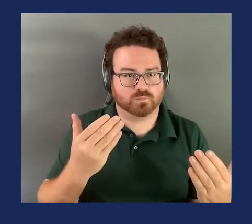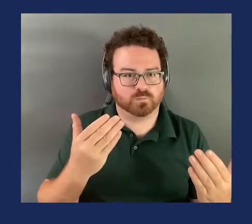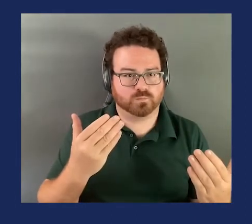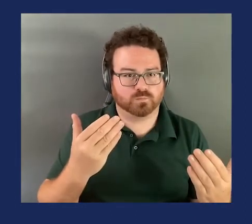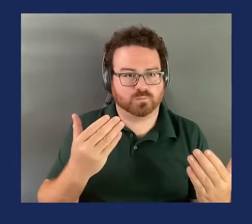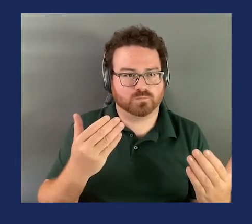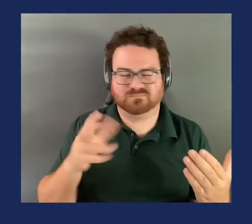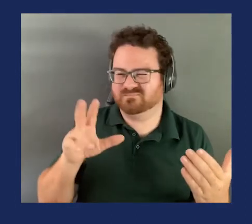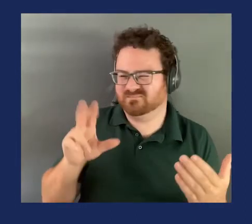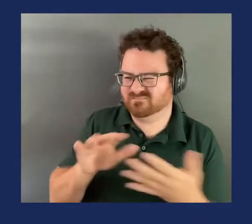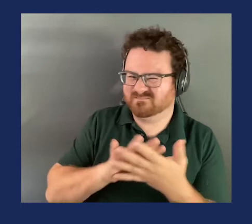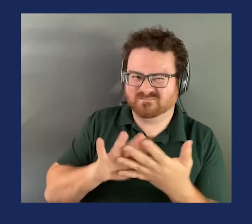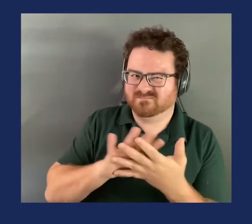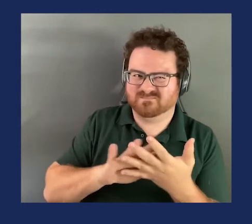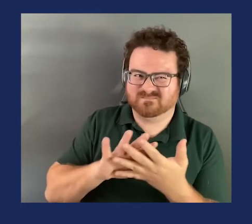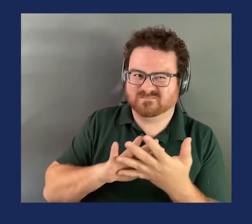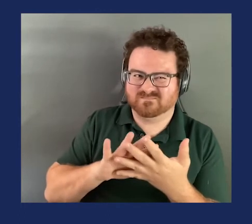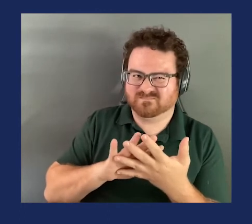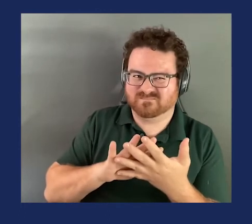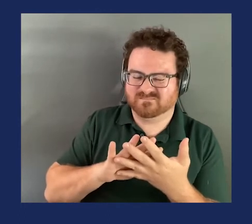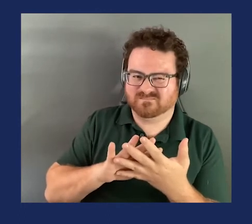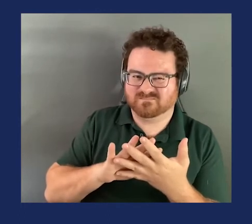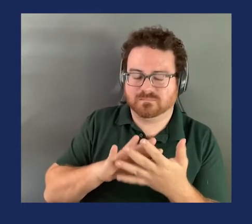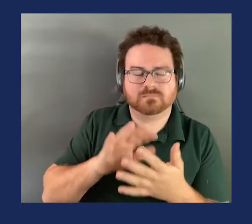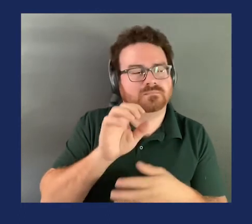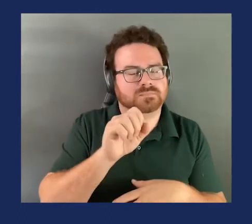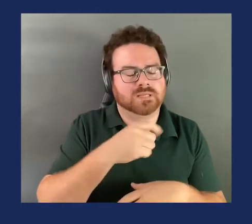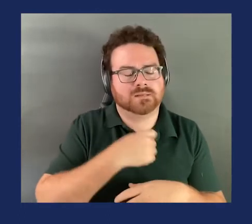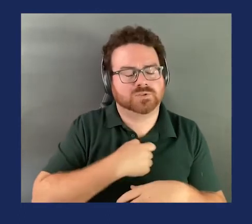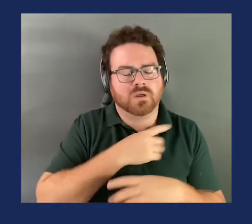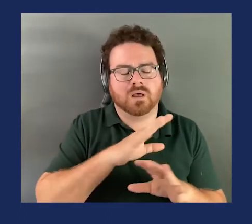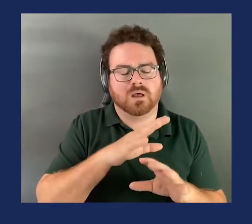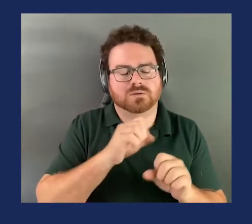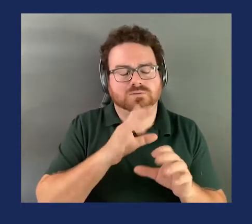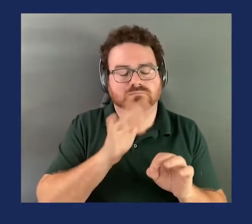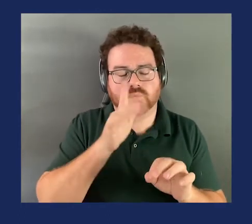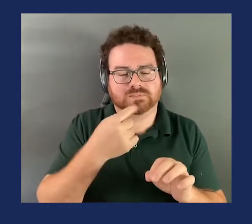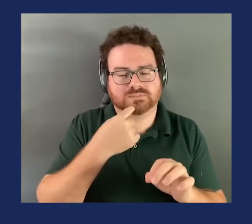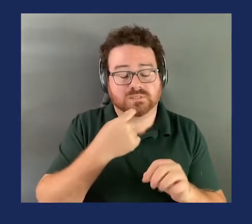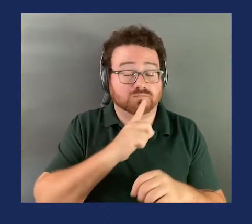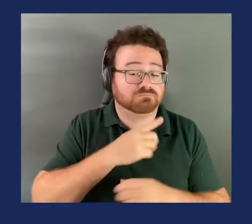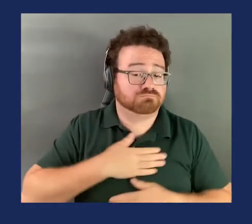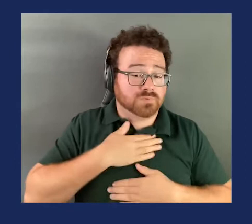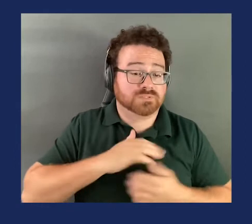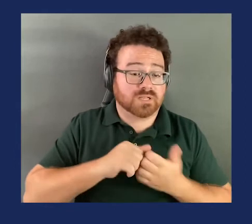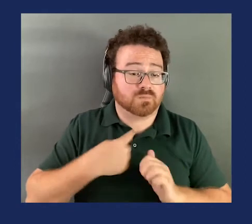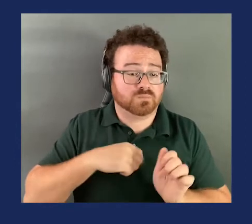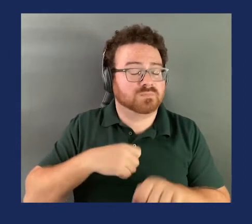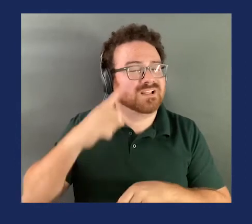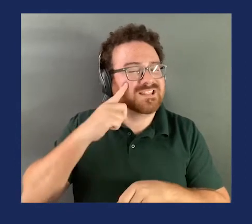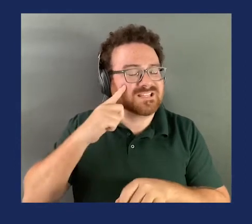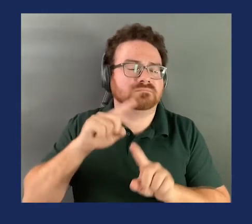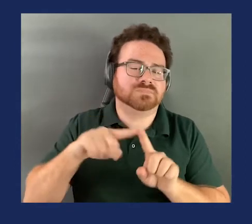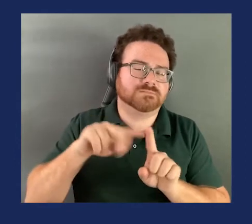No, I lost you again. Can you try that more? Yeah. Yeah, I just wanted to say that I really appreciate how we can think about things from different